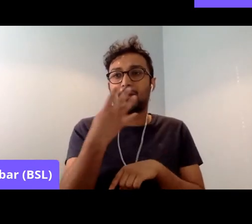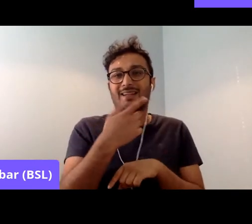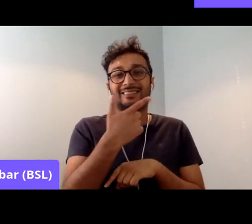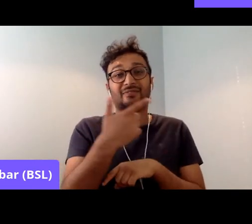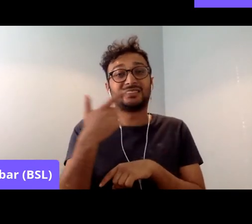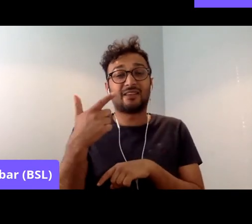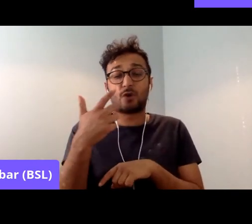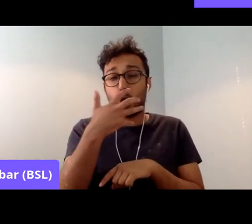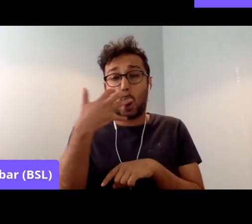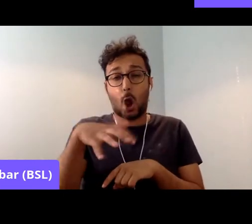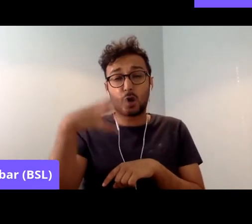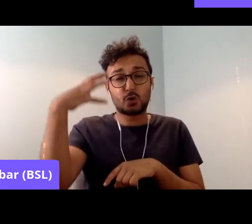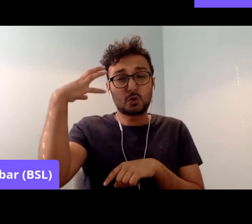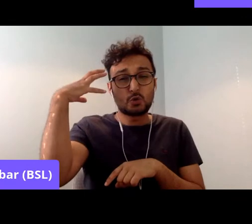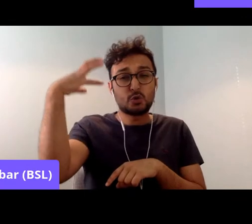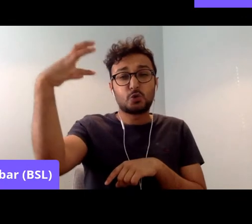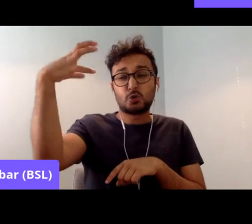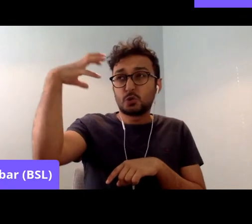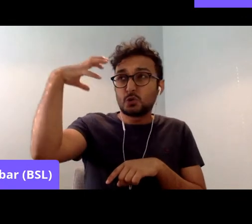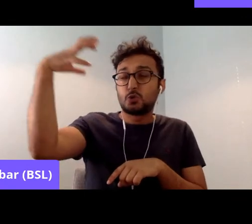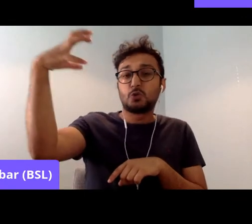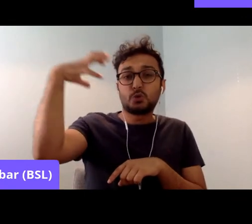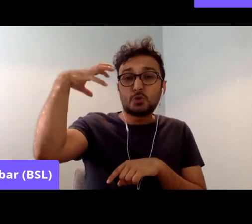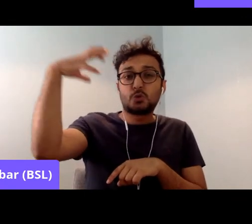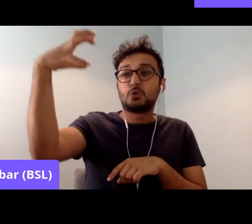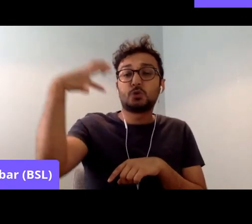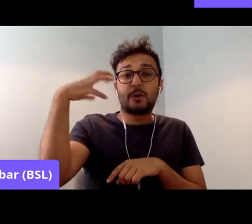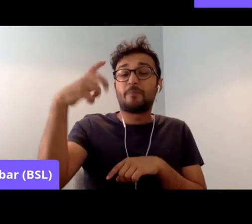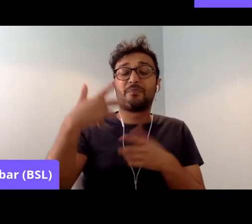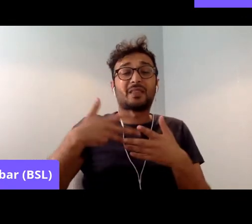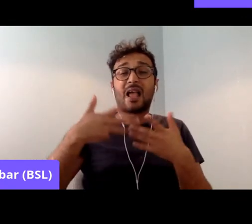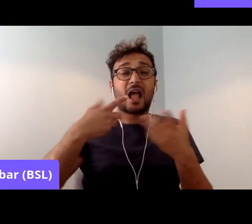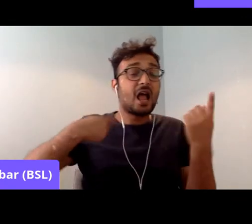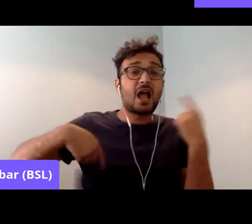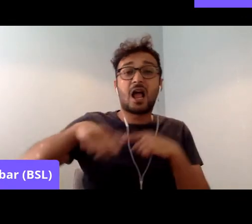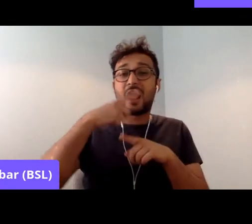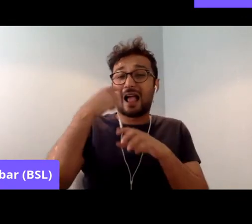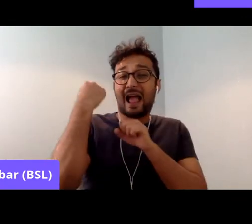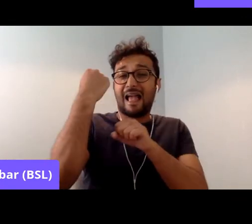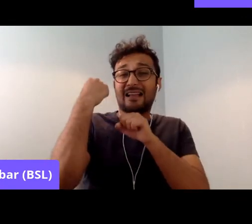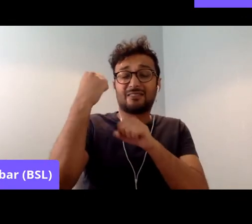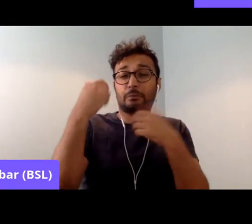everyone who was an activist flocked to the Grunwick picket line.